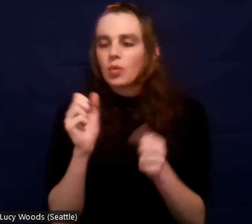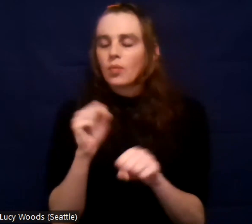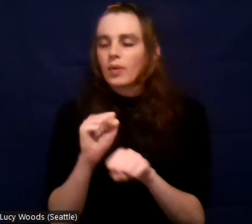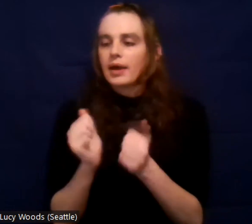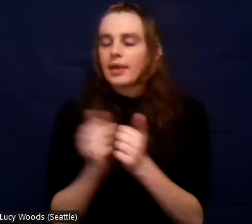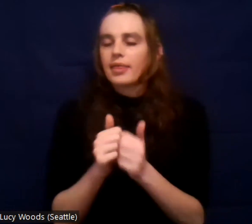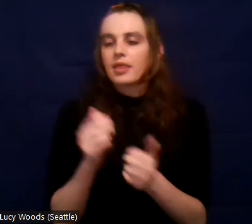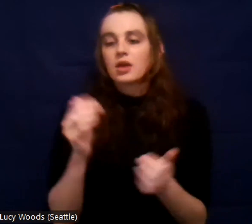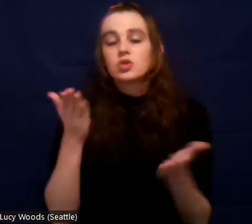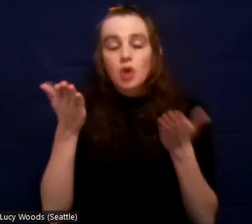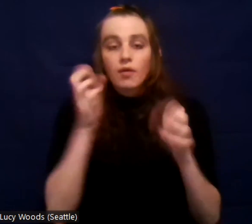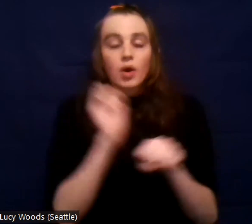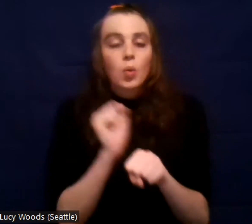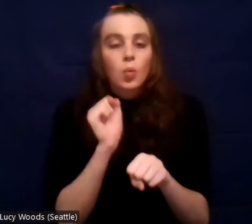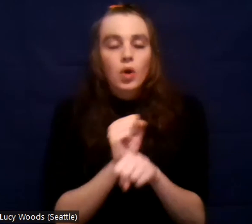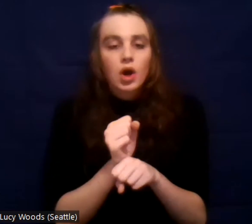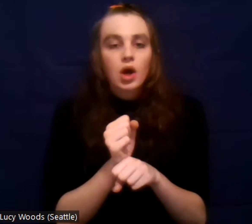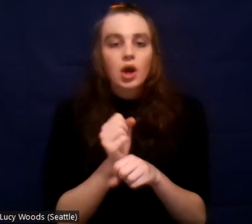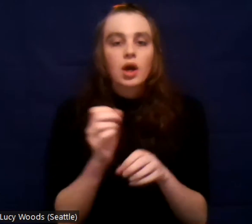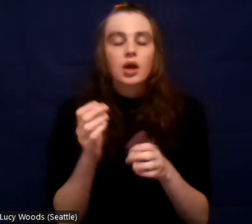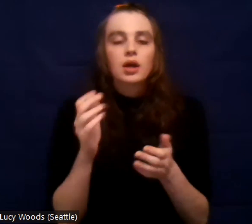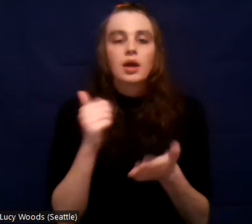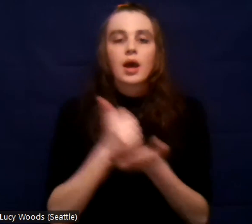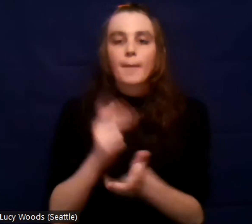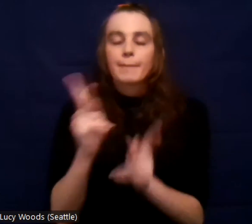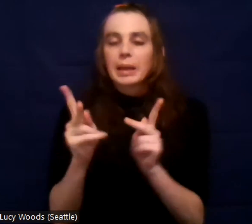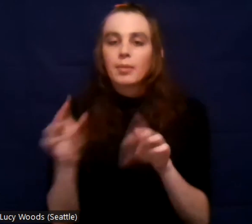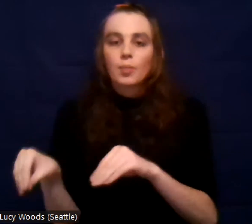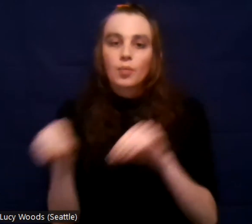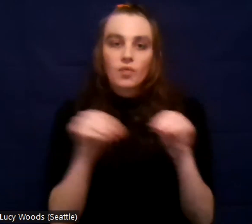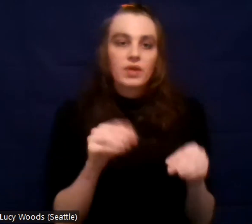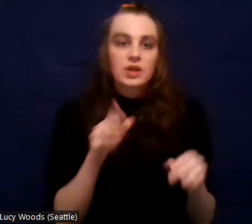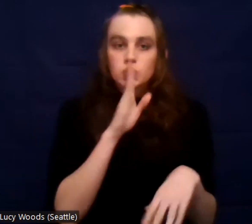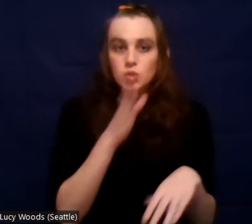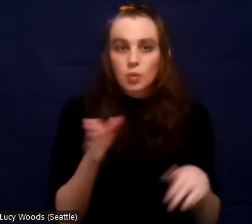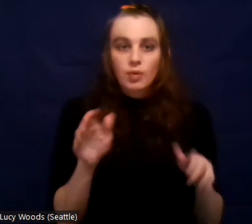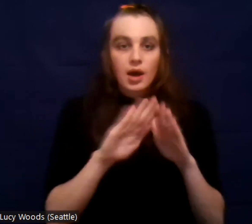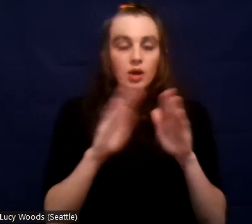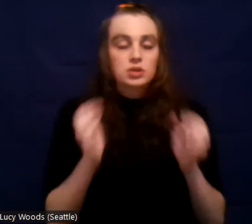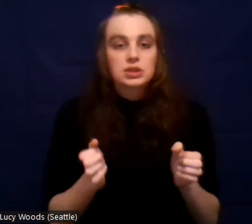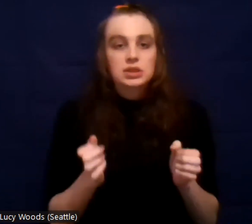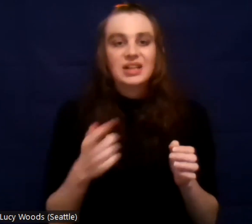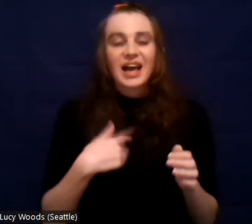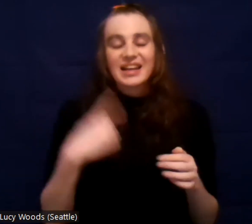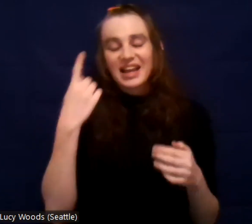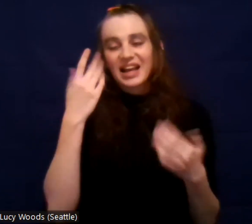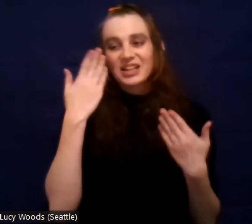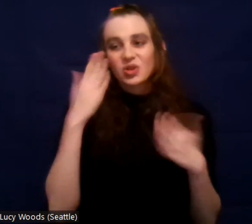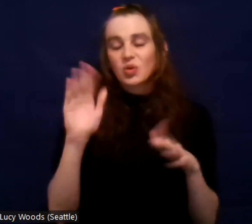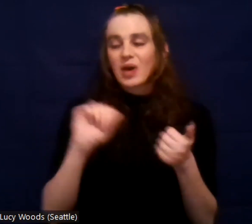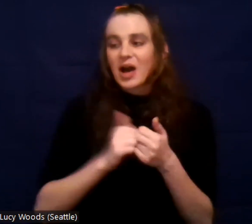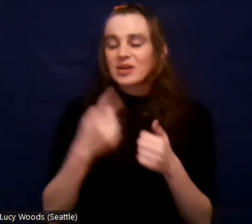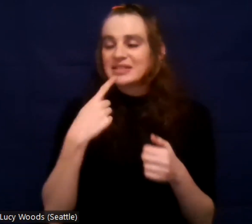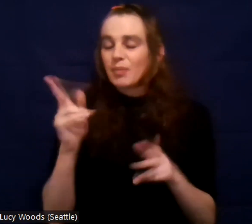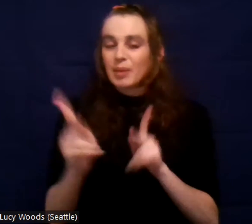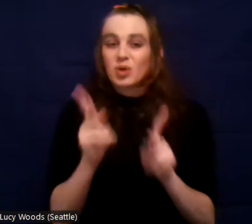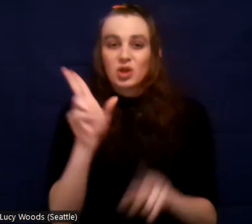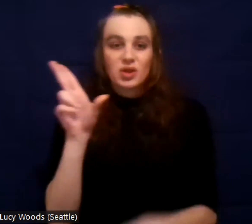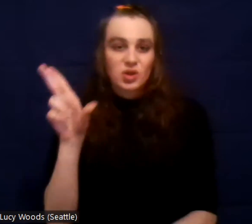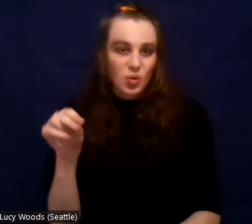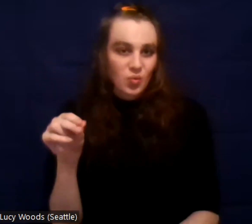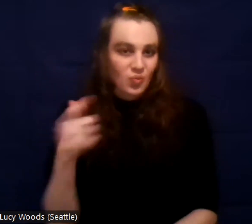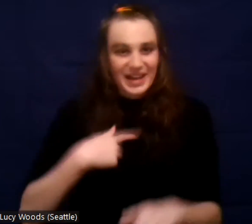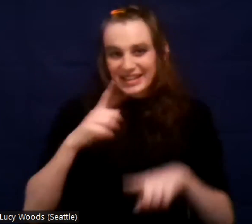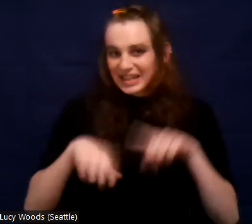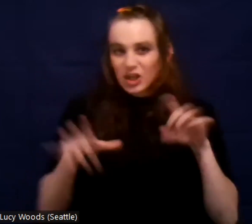houses. And I really didn't know how to tell people no. Um, and for a whole month, this truck was down and